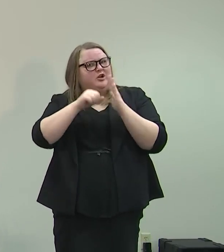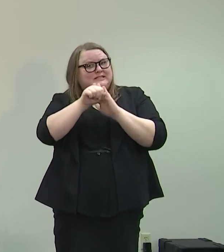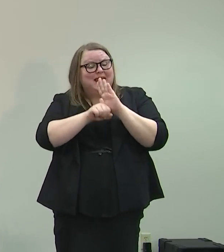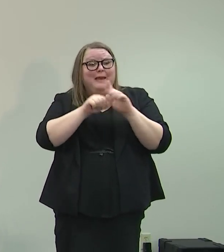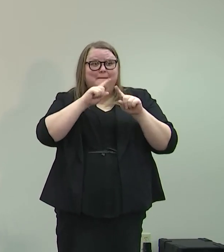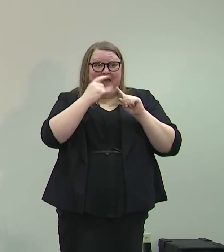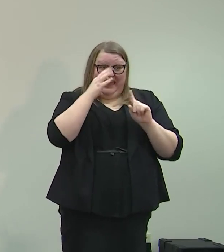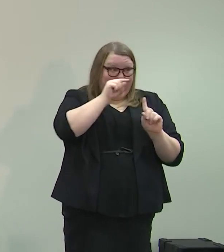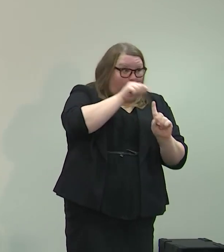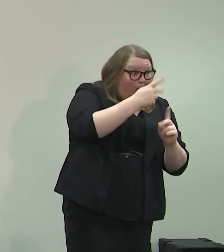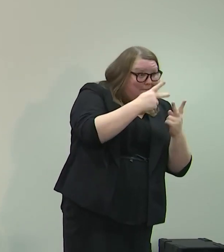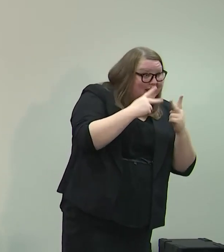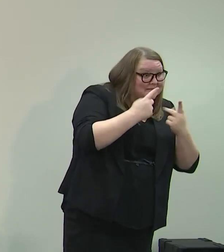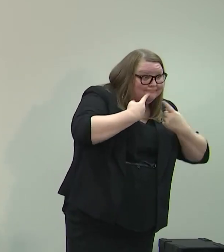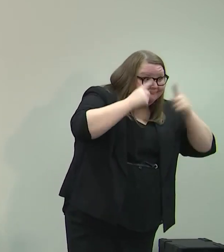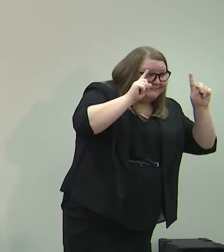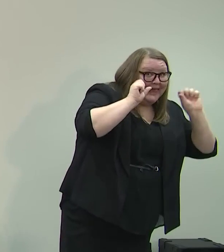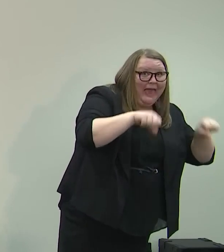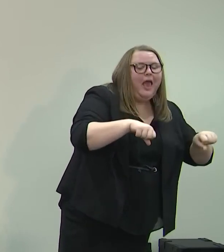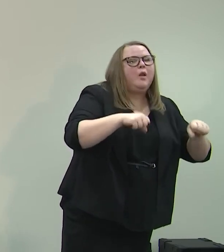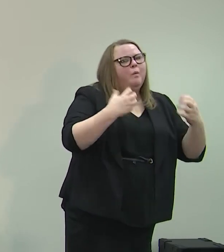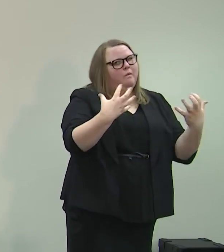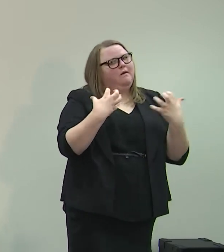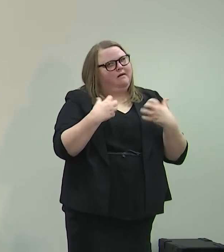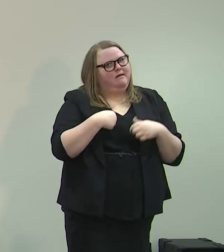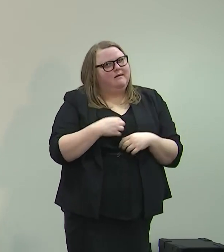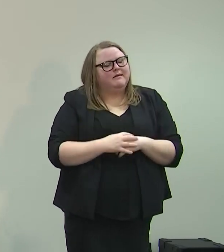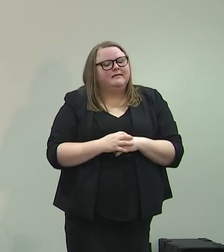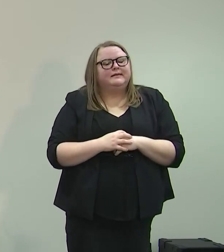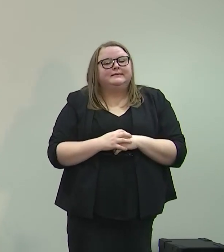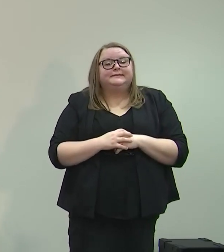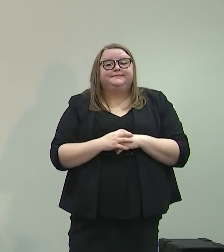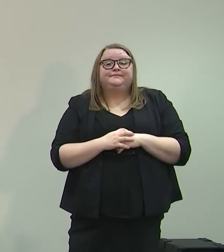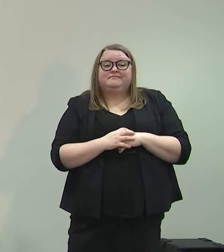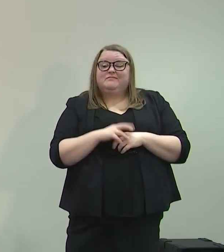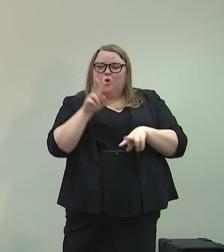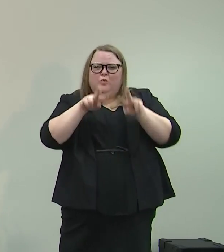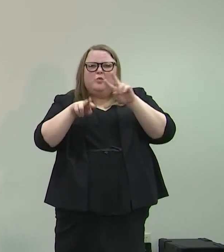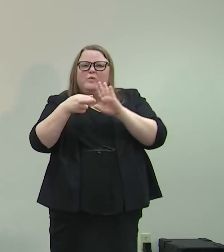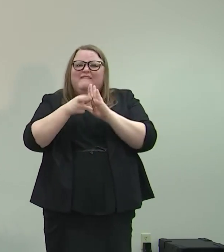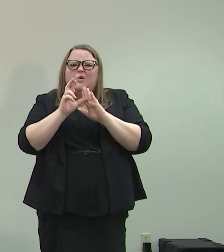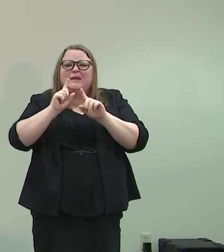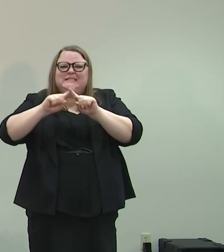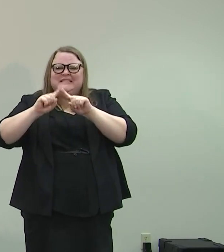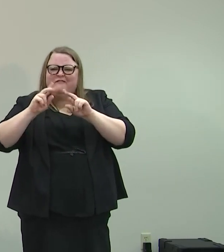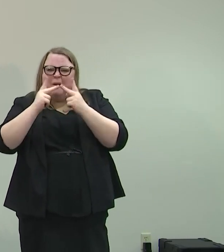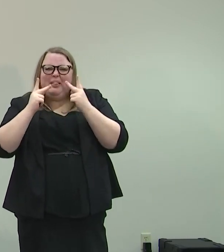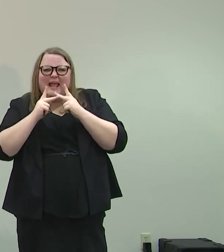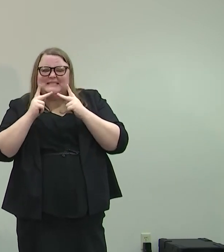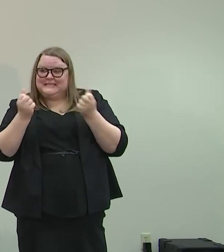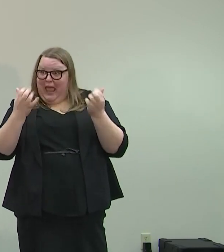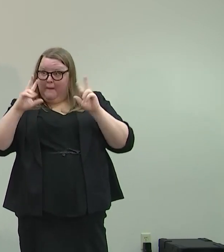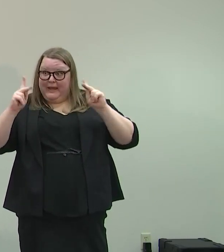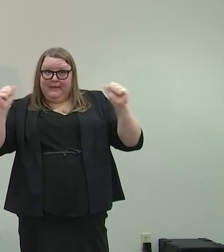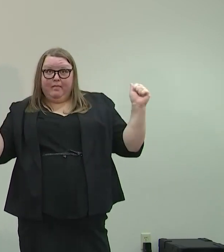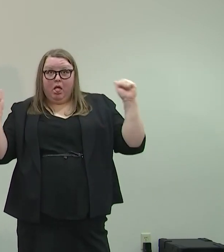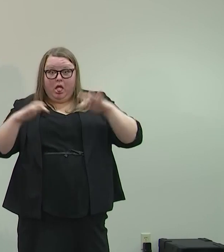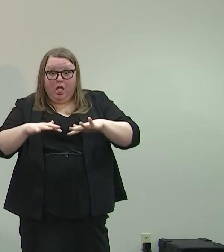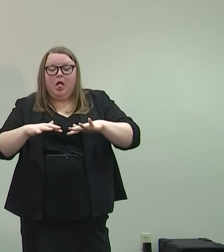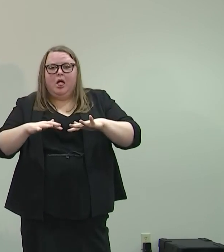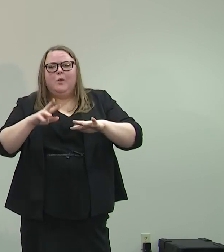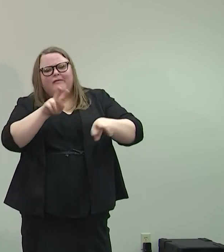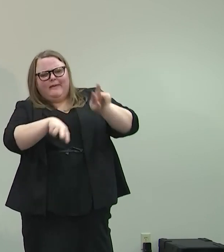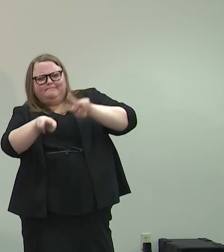possibly can. We're reviewing how we approach capacity levels at certain venues. We've been researching different